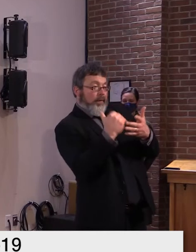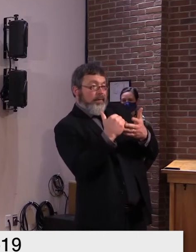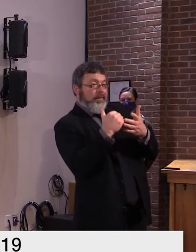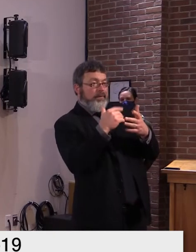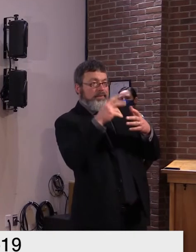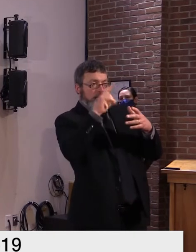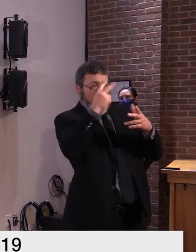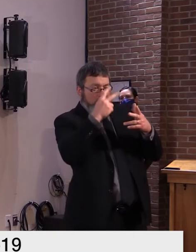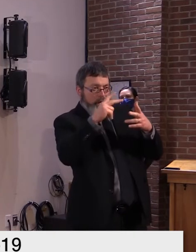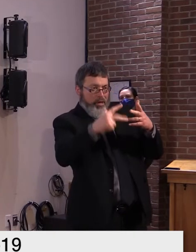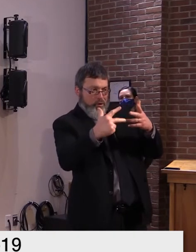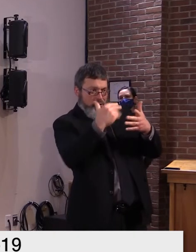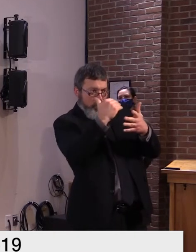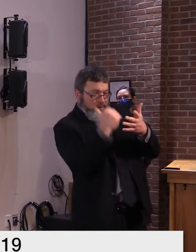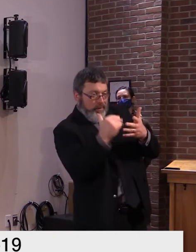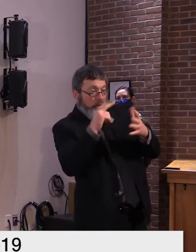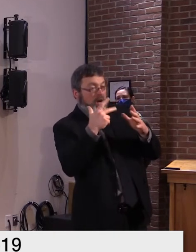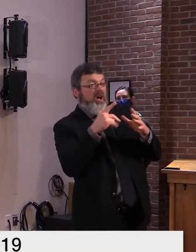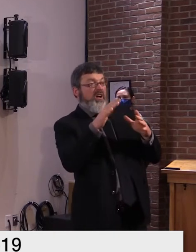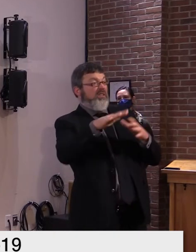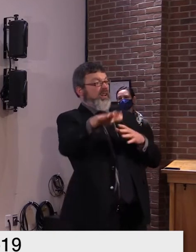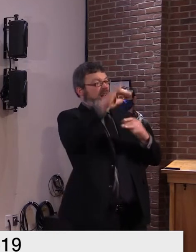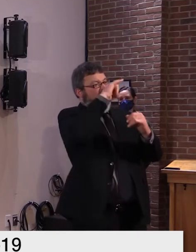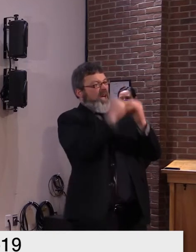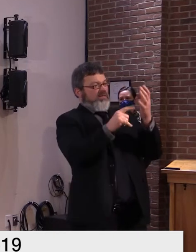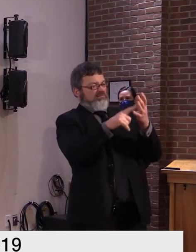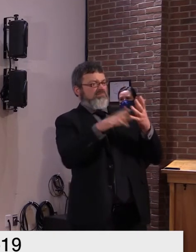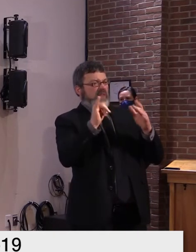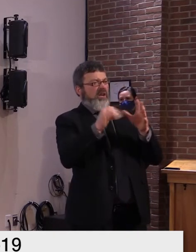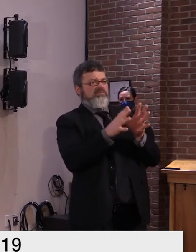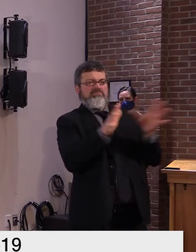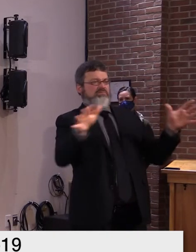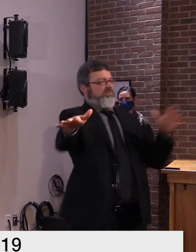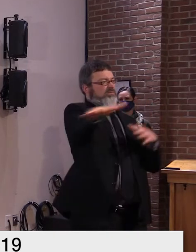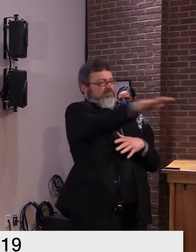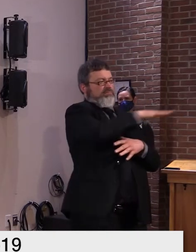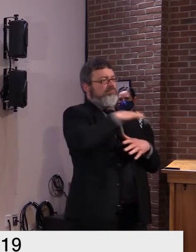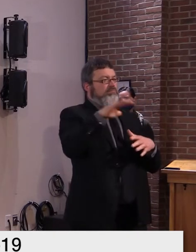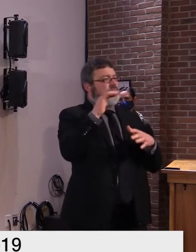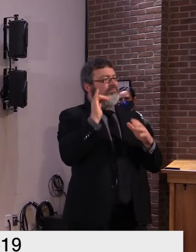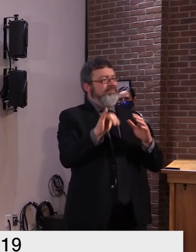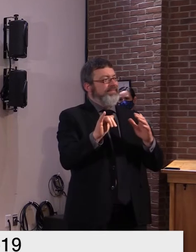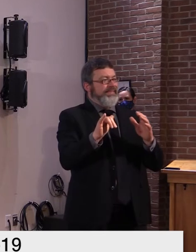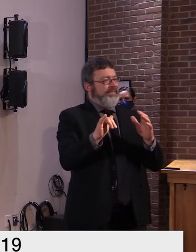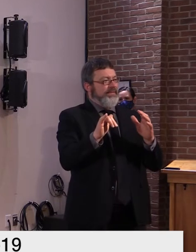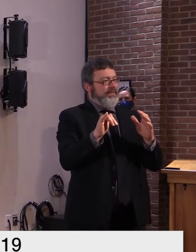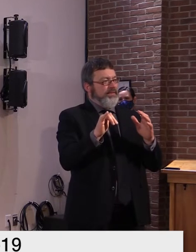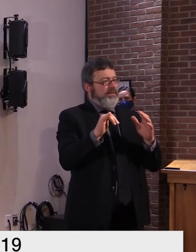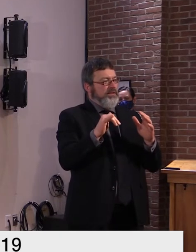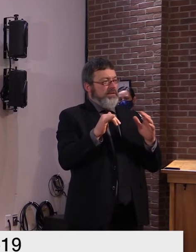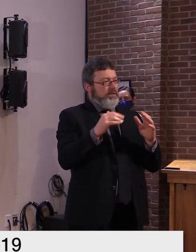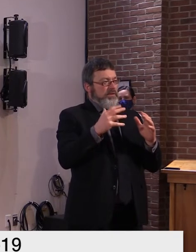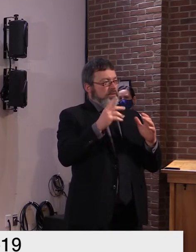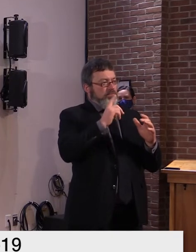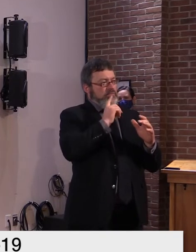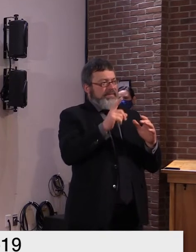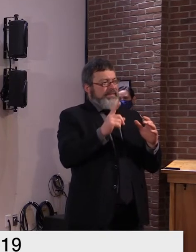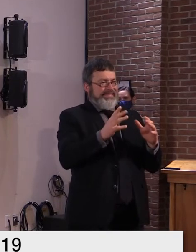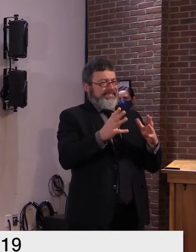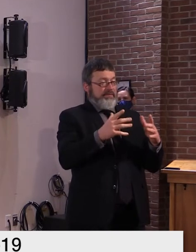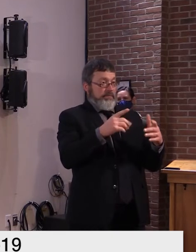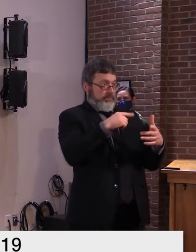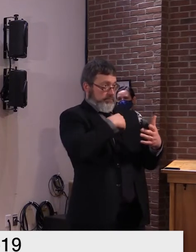very large a number um the same information will be pertinent to them but they won't actually need that